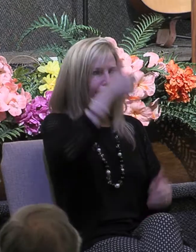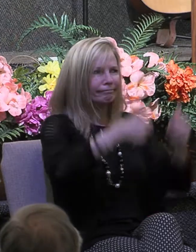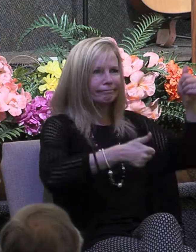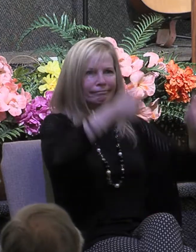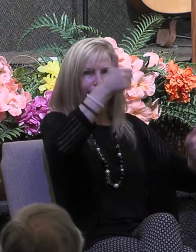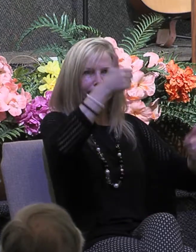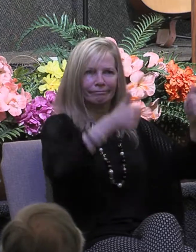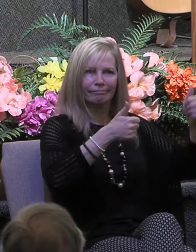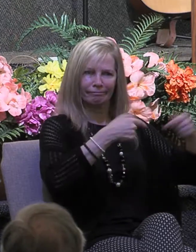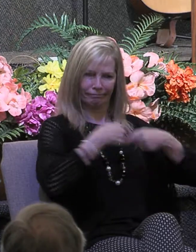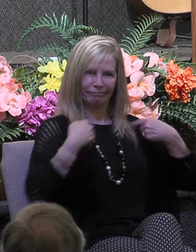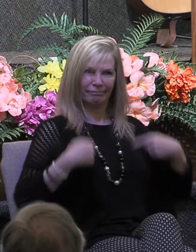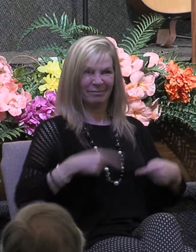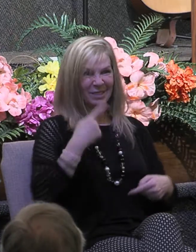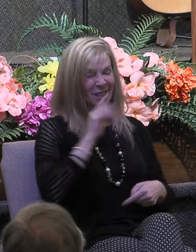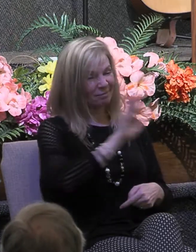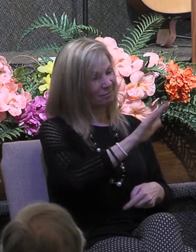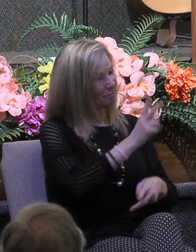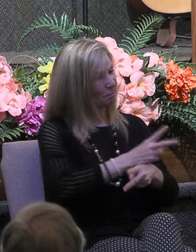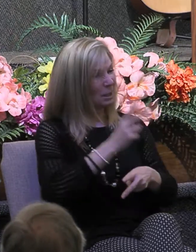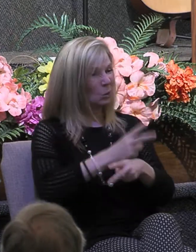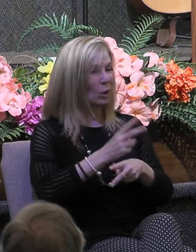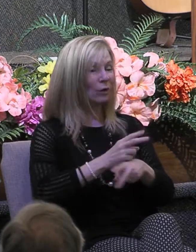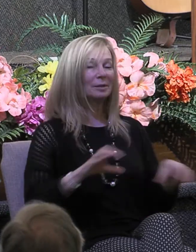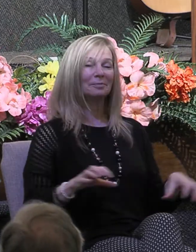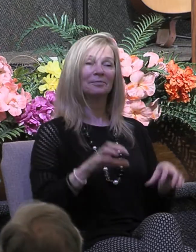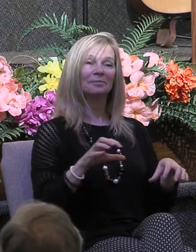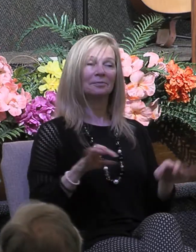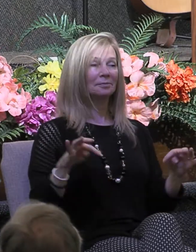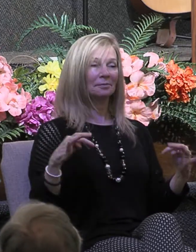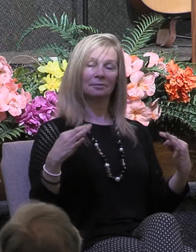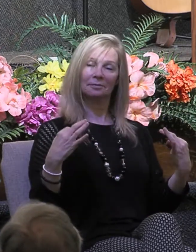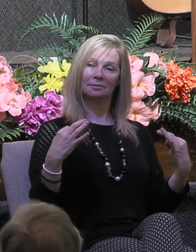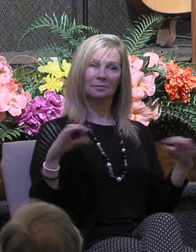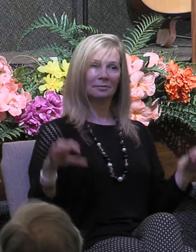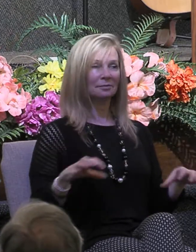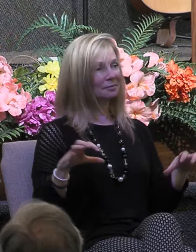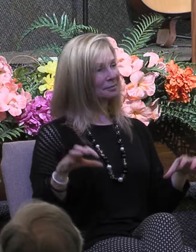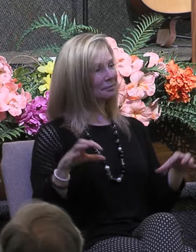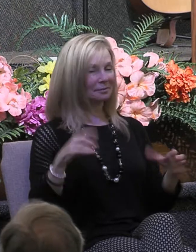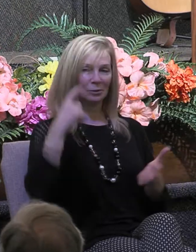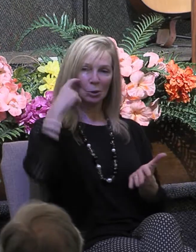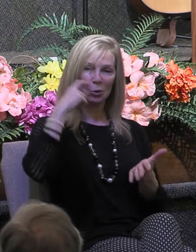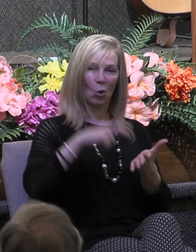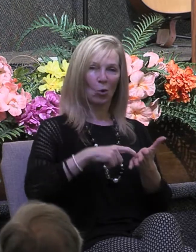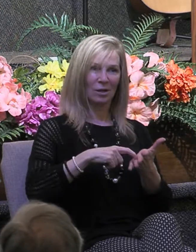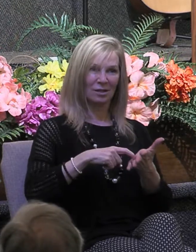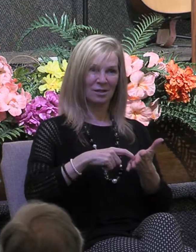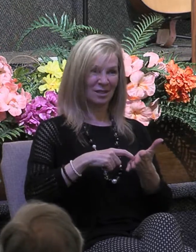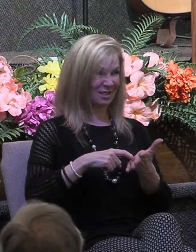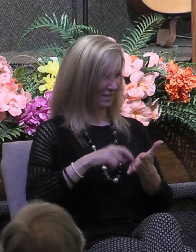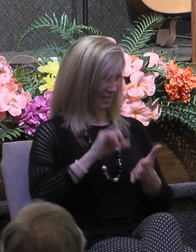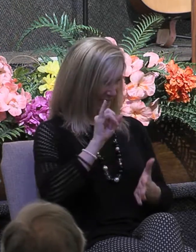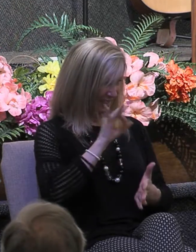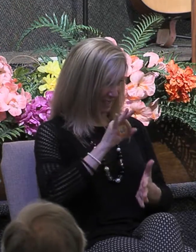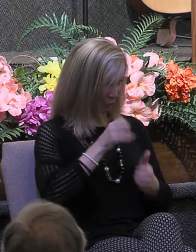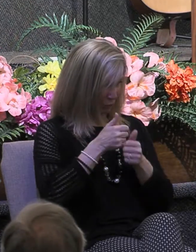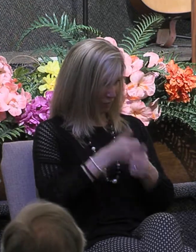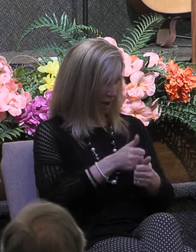said beware of practicing your righteousness before men to be noticed by them otherwise you have no reward with your father who is in